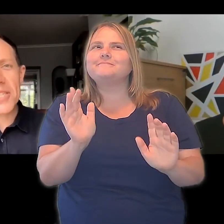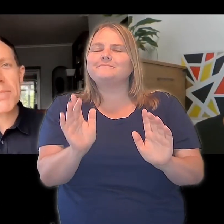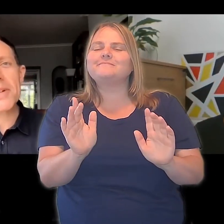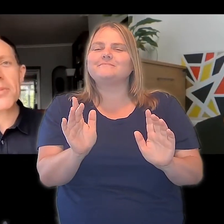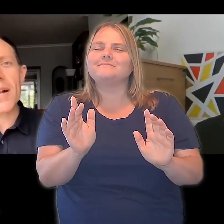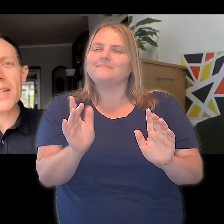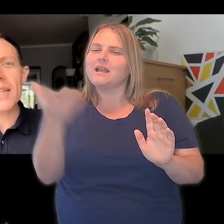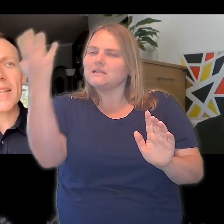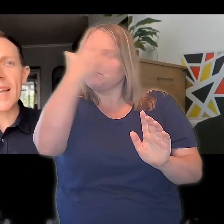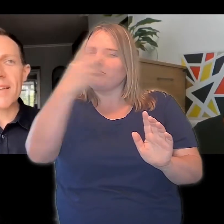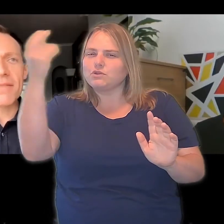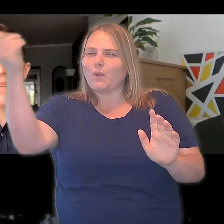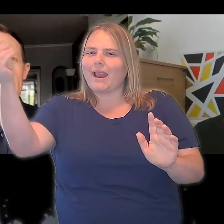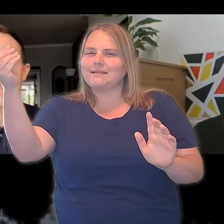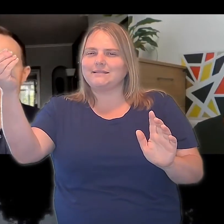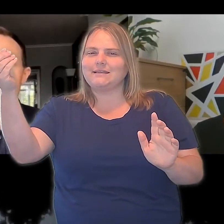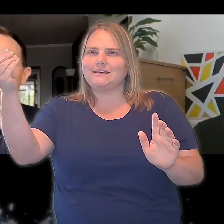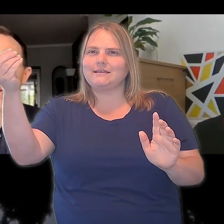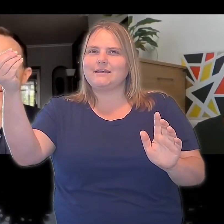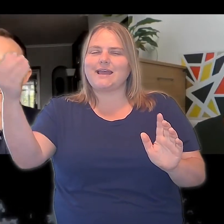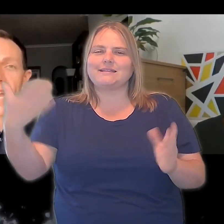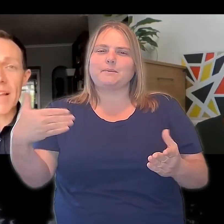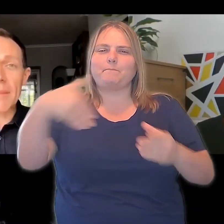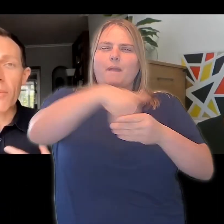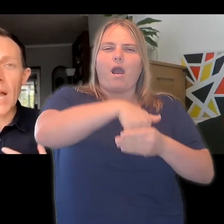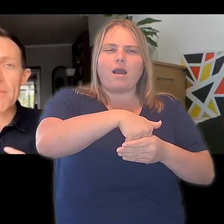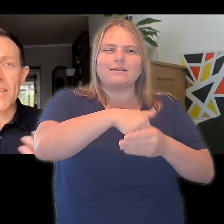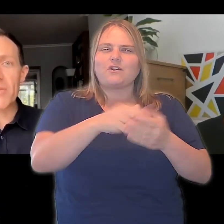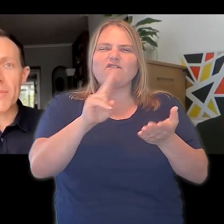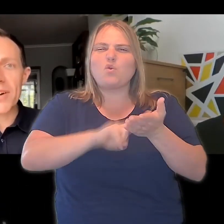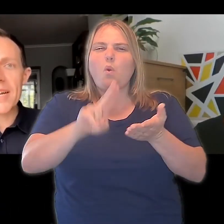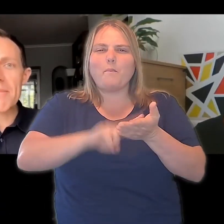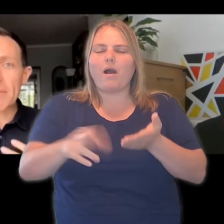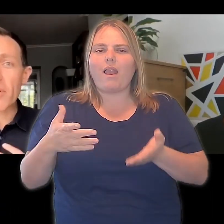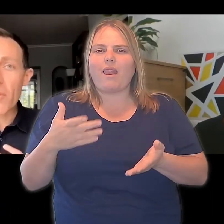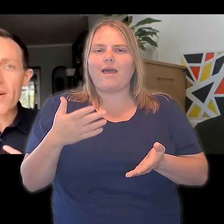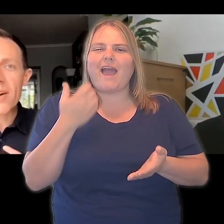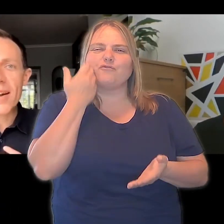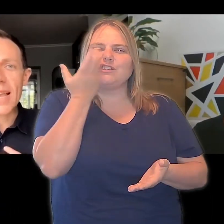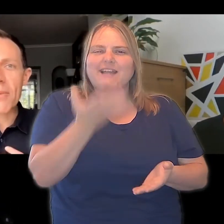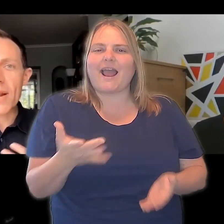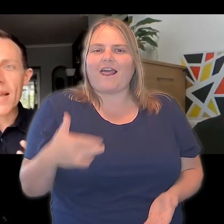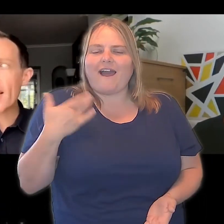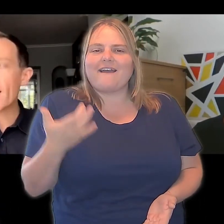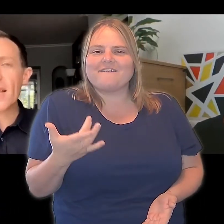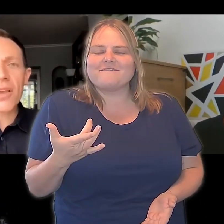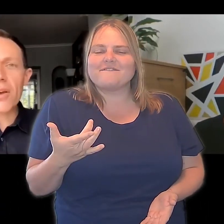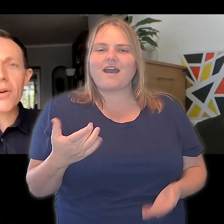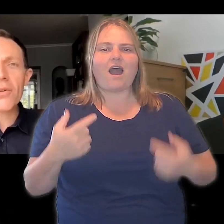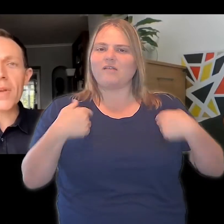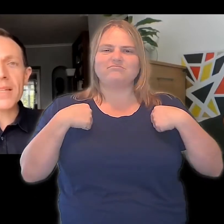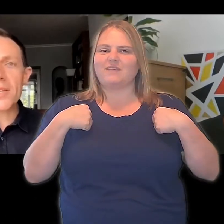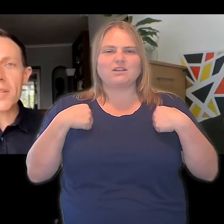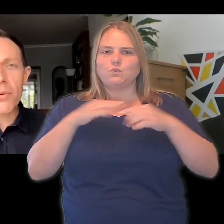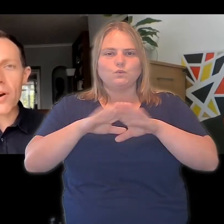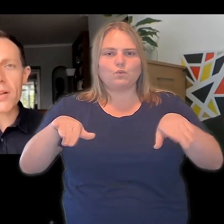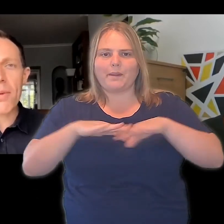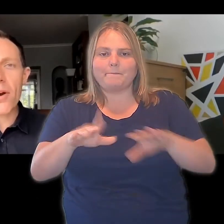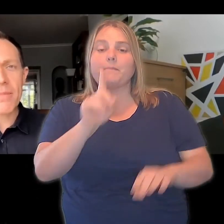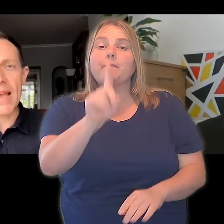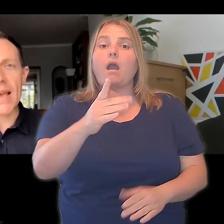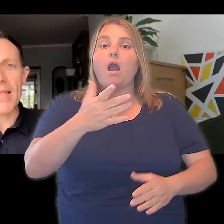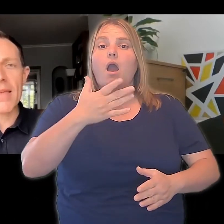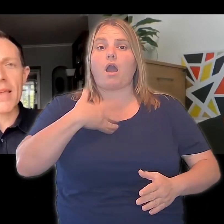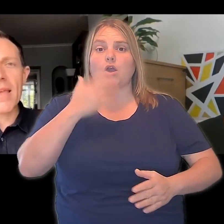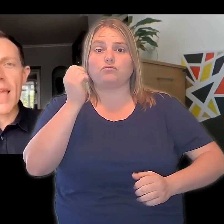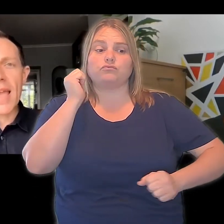there's a spirituality to kind of, to ordinary life. I'm a, I'm not a swimmer, but I'm a runner. And when I go into the park,